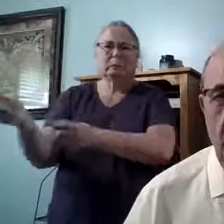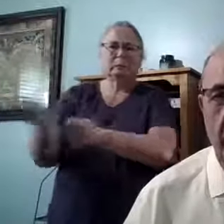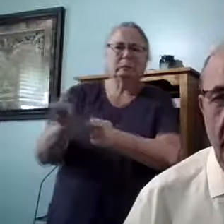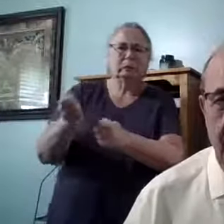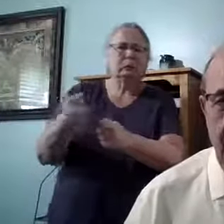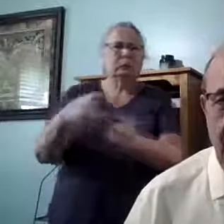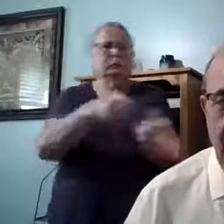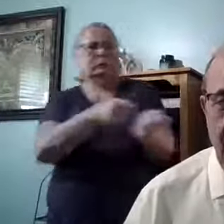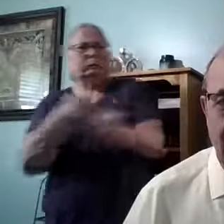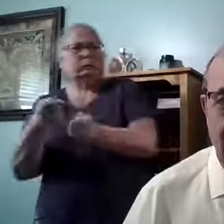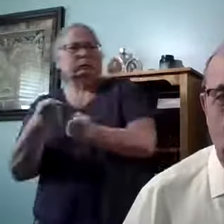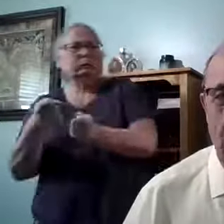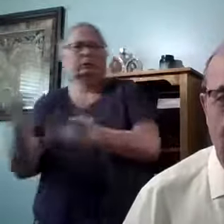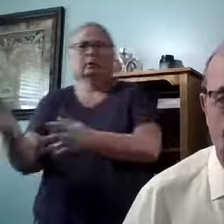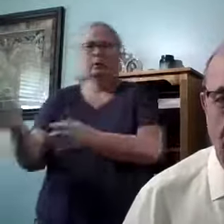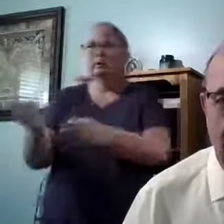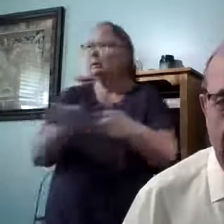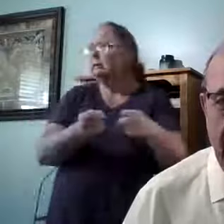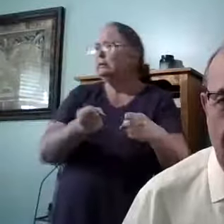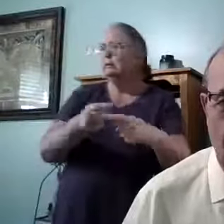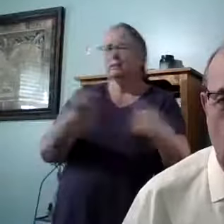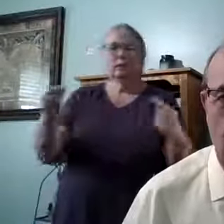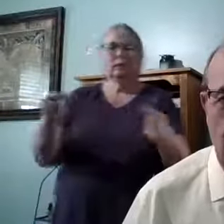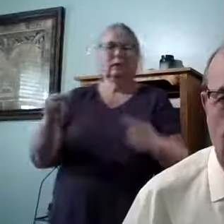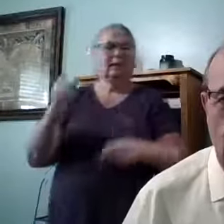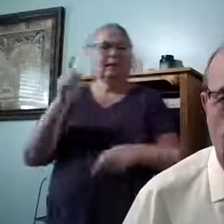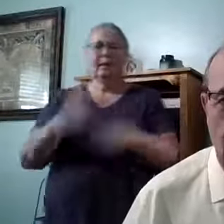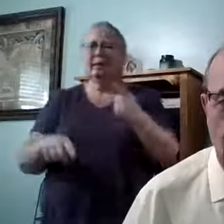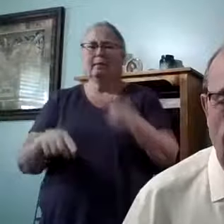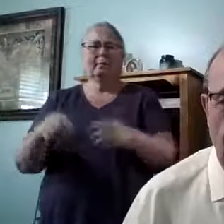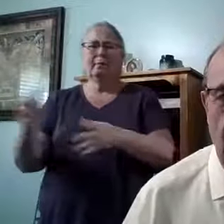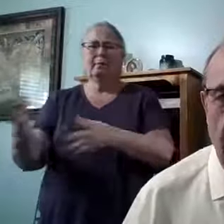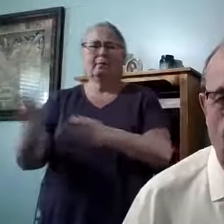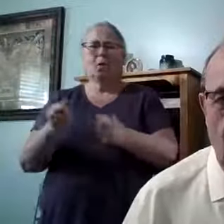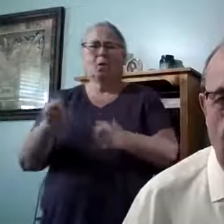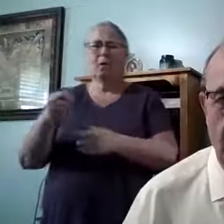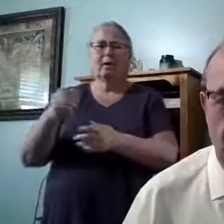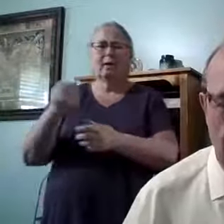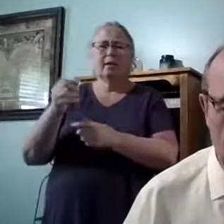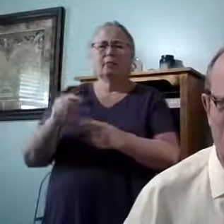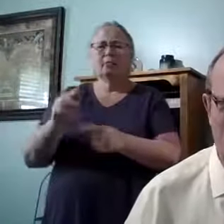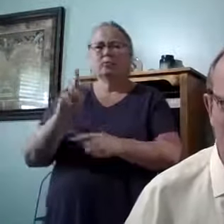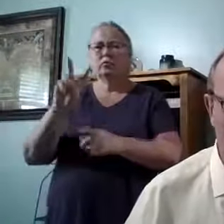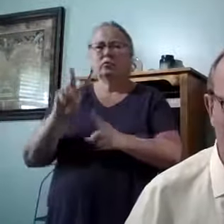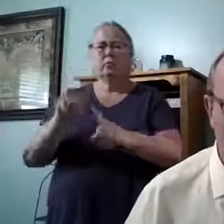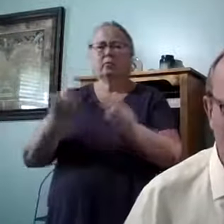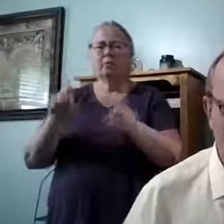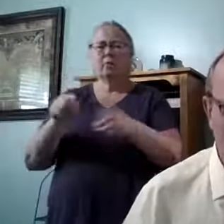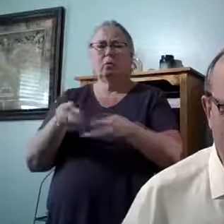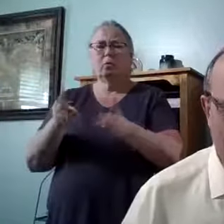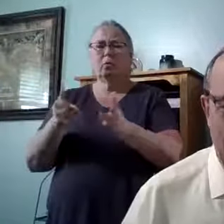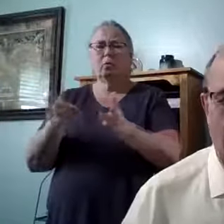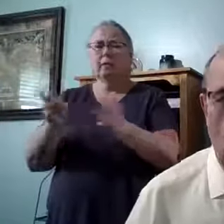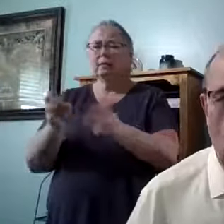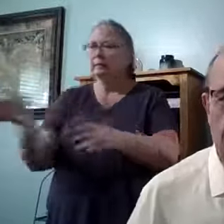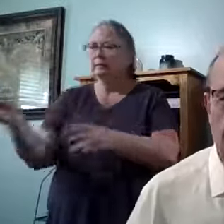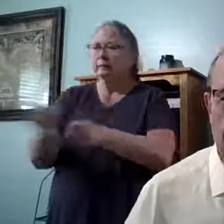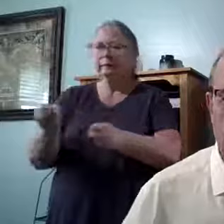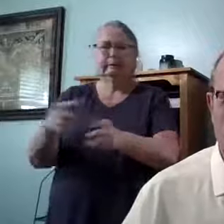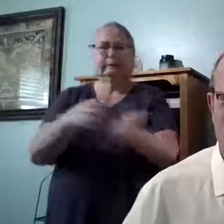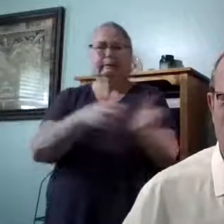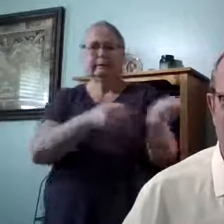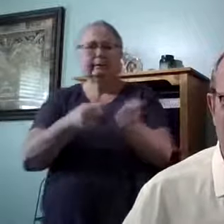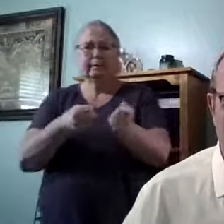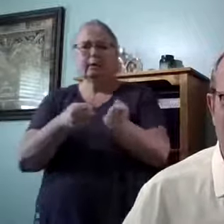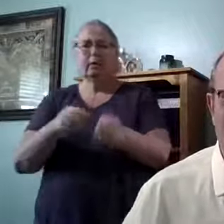Oh my. I don't know about you, but I can't afford to be pulled for very long in two different directions. Our hopes,